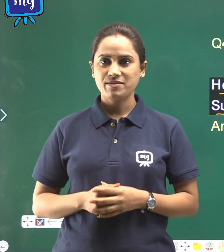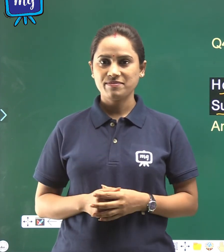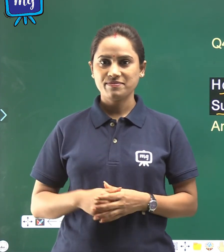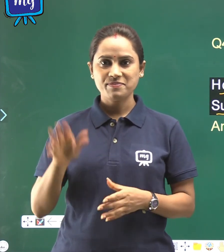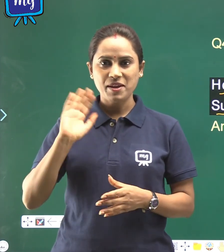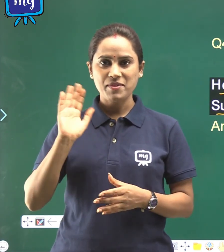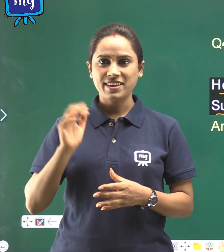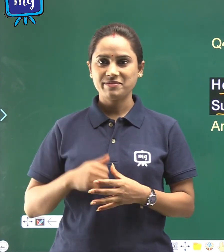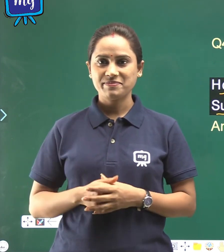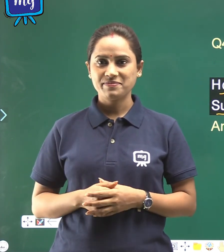Bye-bye.